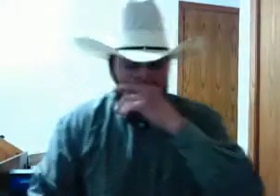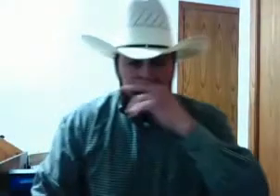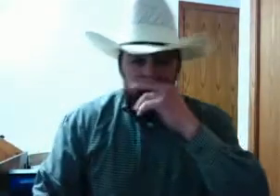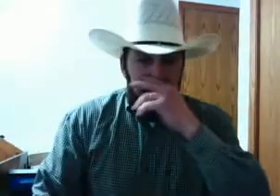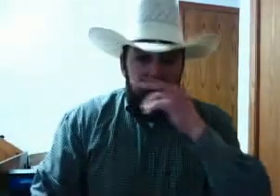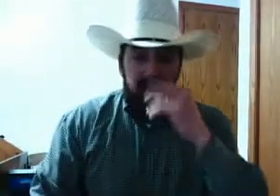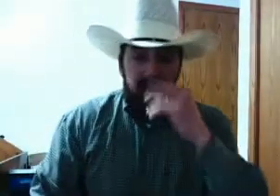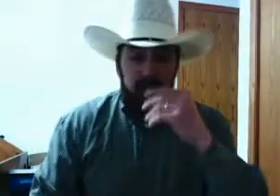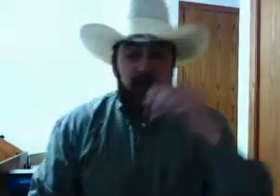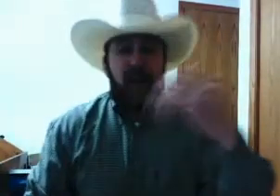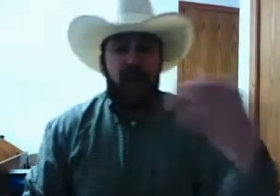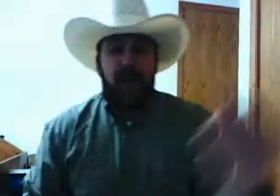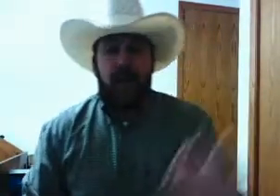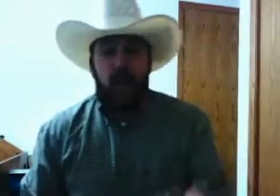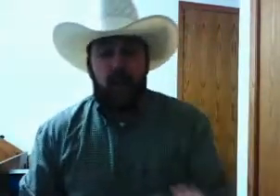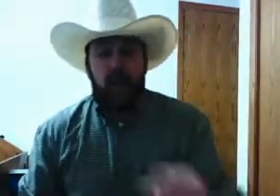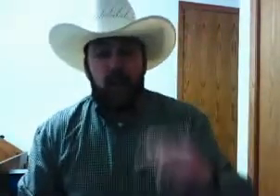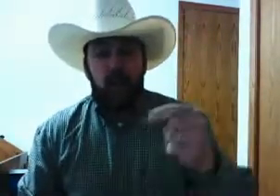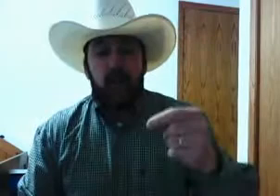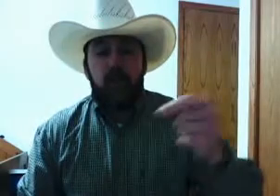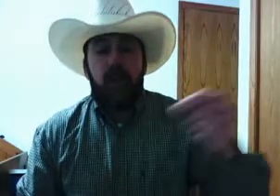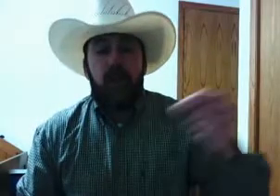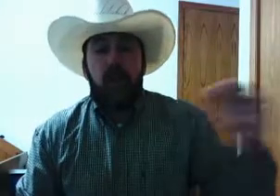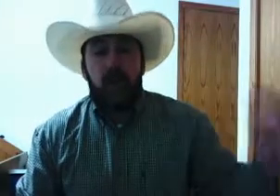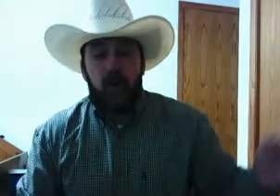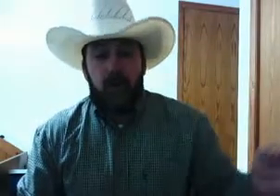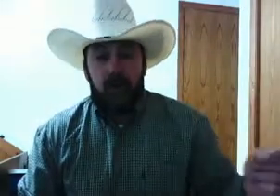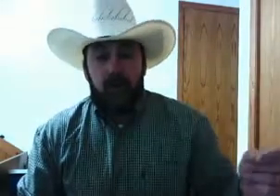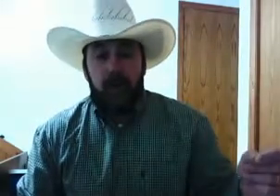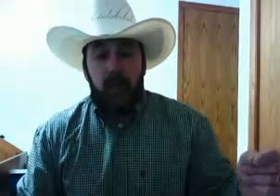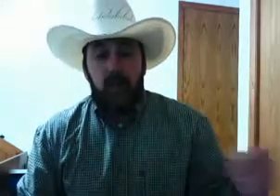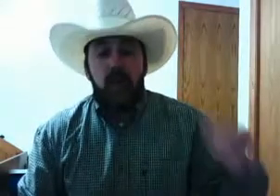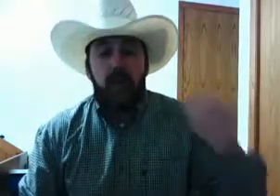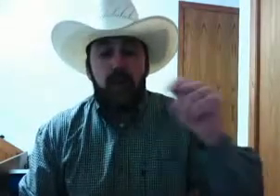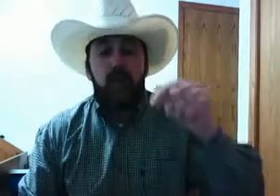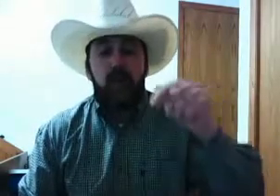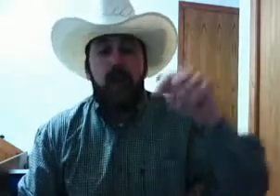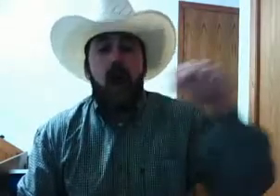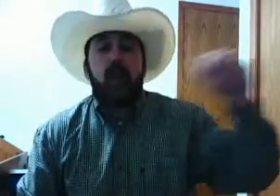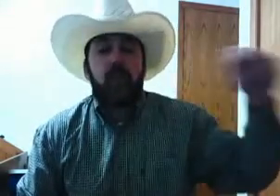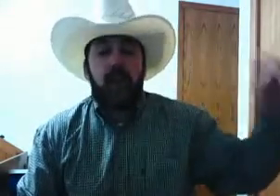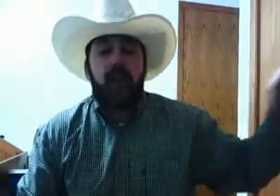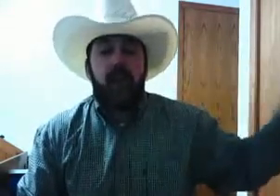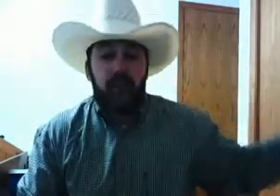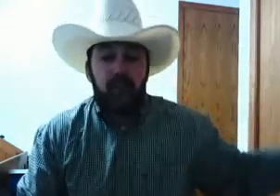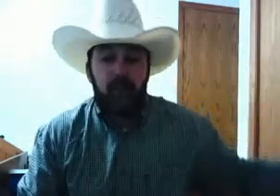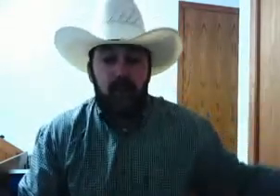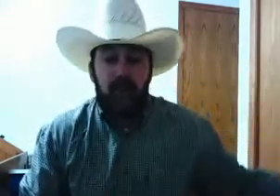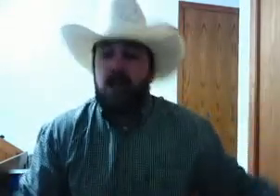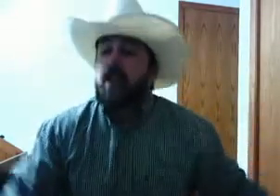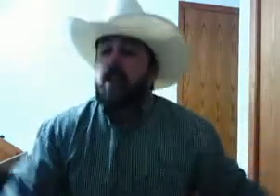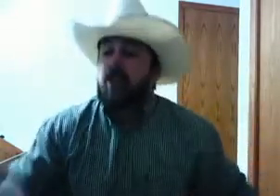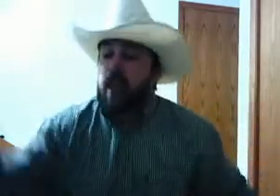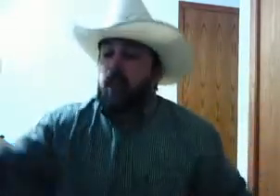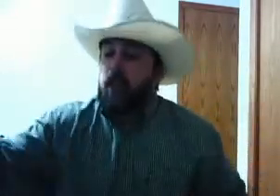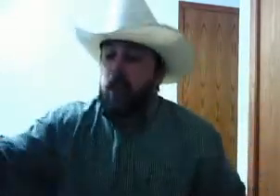Let me translate it for you. You shall not murder. In other words, do not shed innocent blood, saith God,